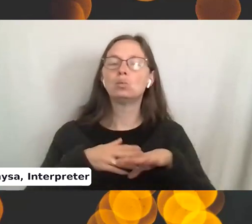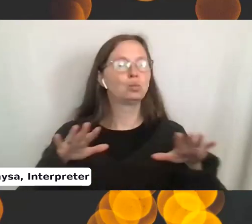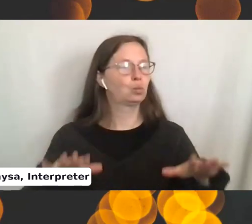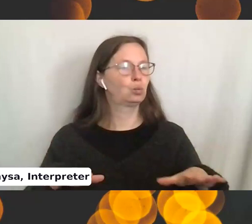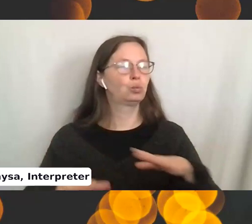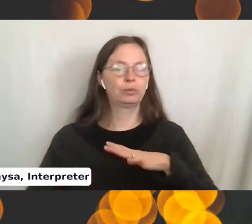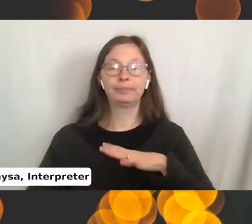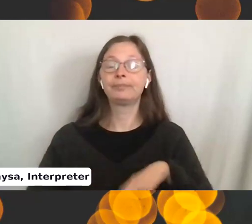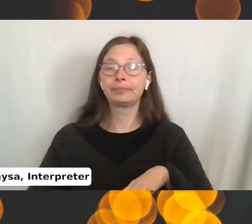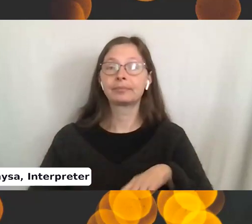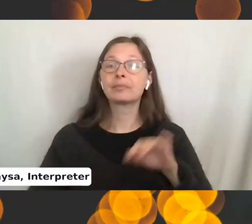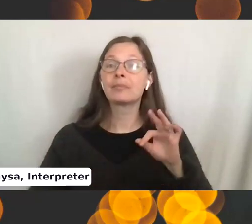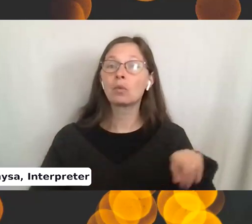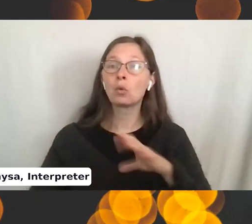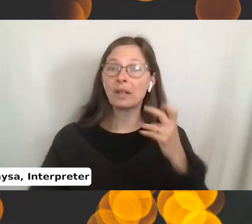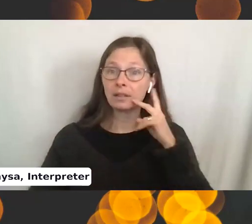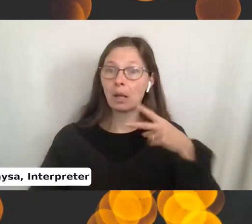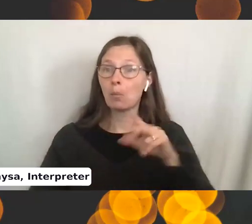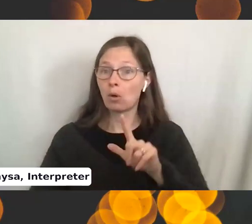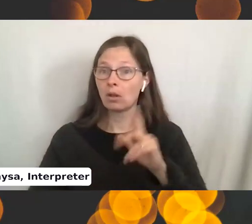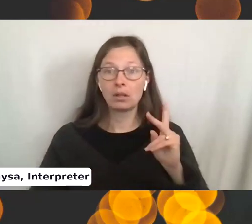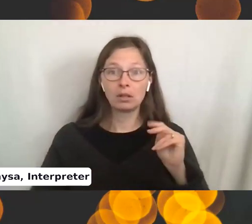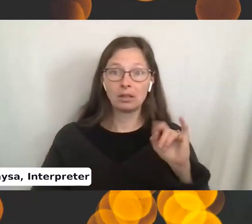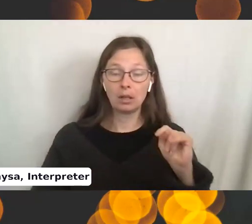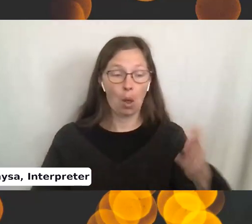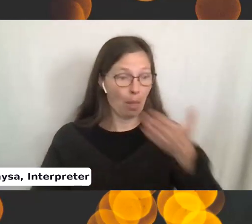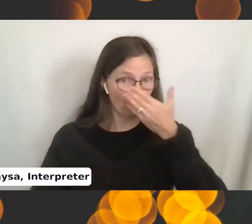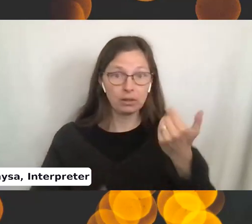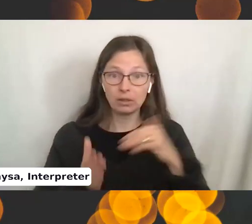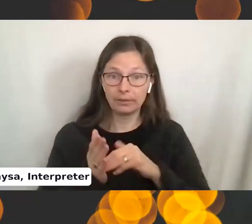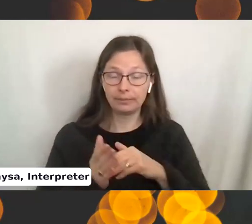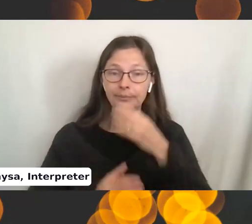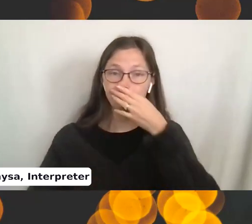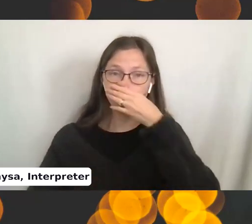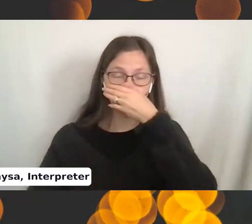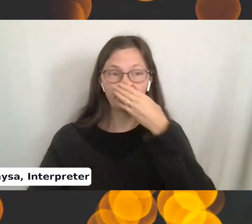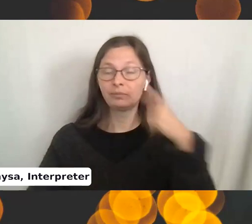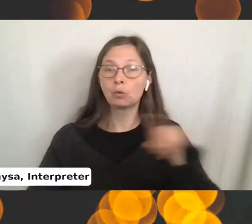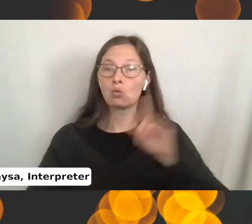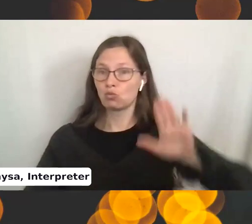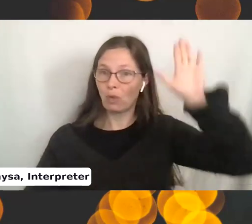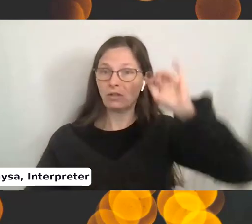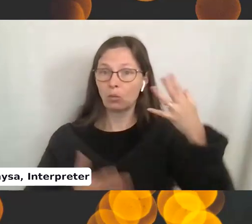Okay. If somebody wants to see a purl or a knit up close, up close again, raise your hand.